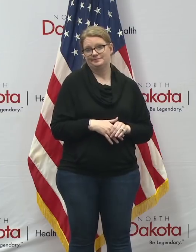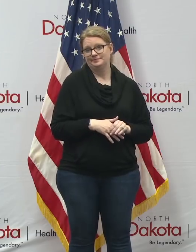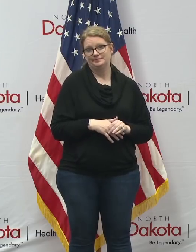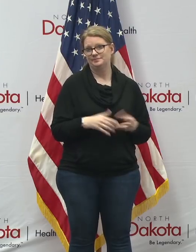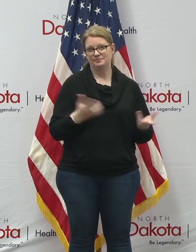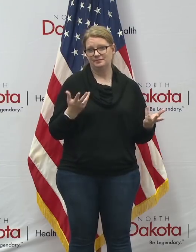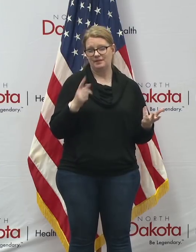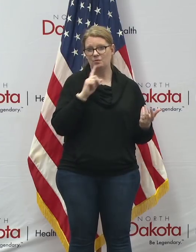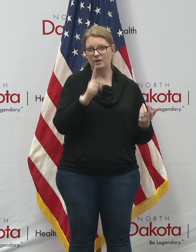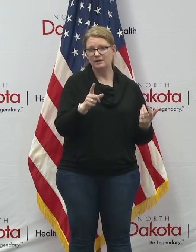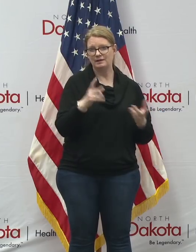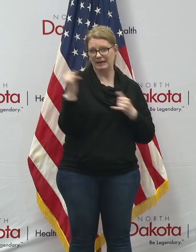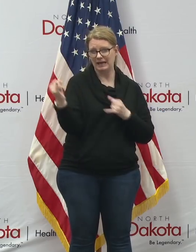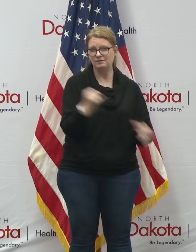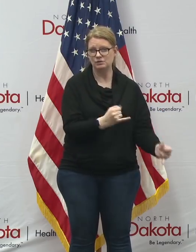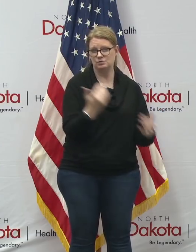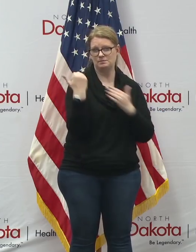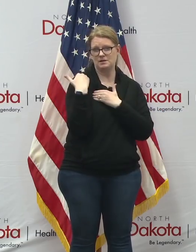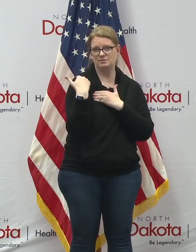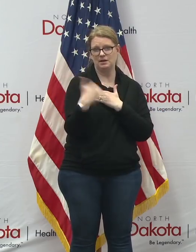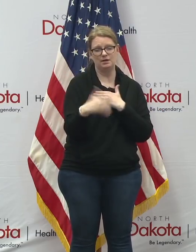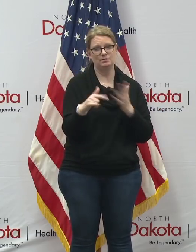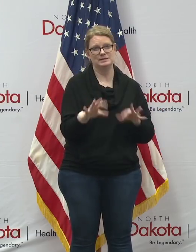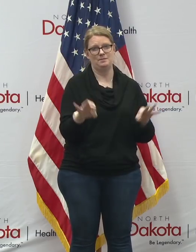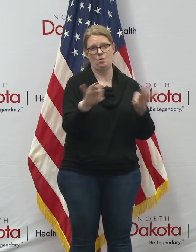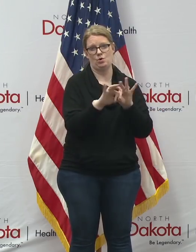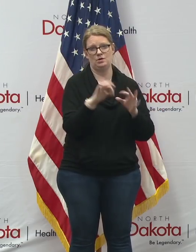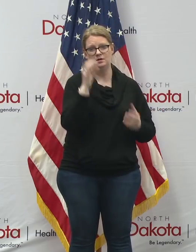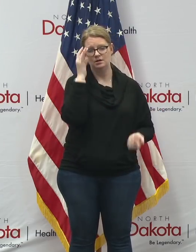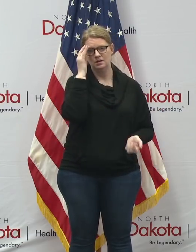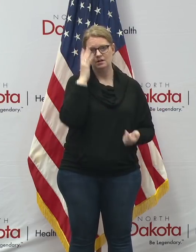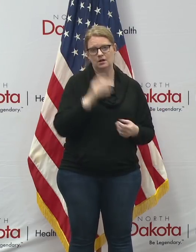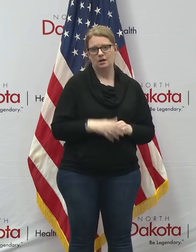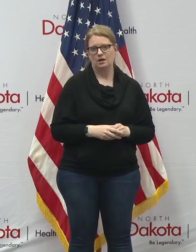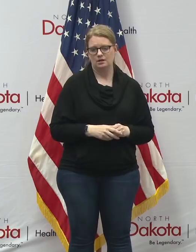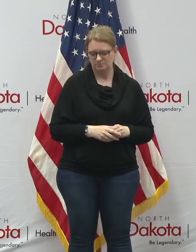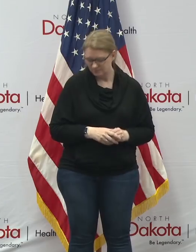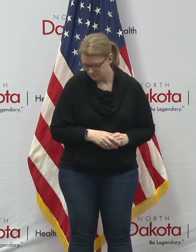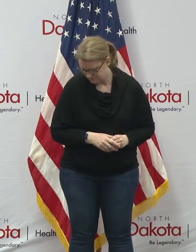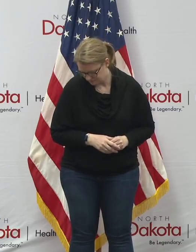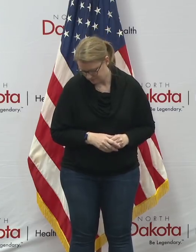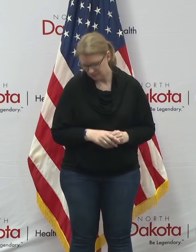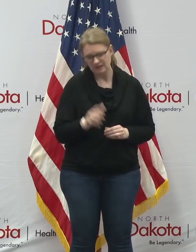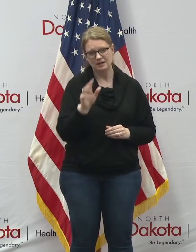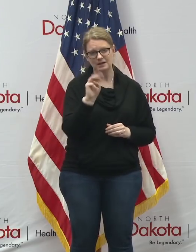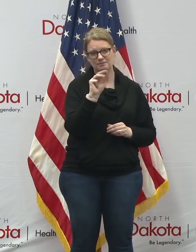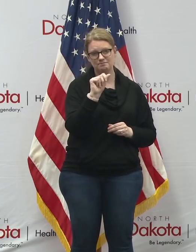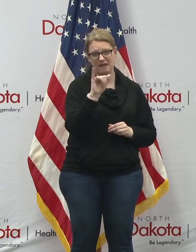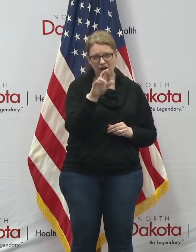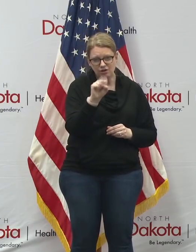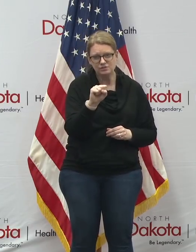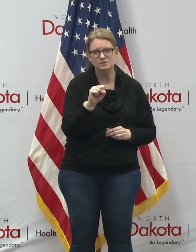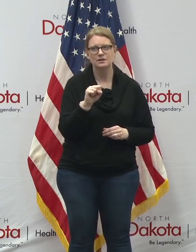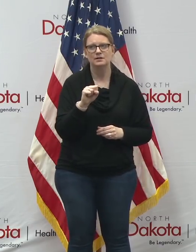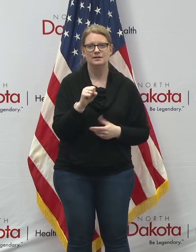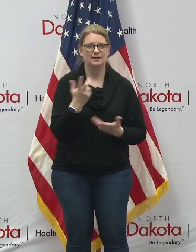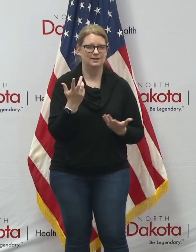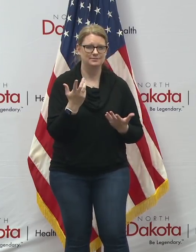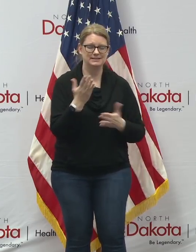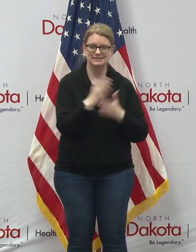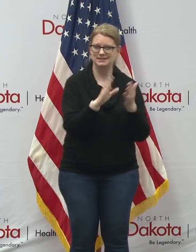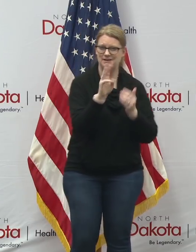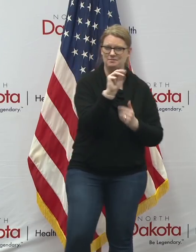individual responsibility if we if again we've talked to the you know mayors uh we know some mayors have